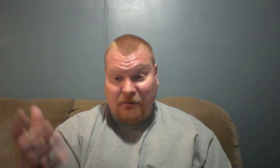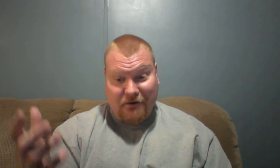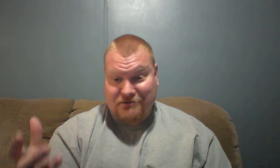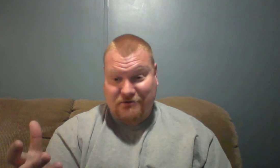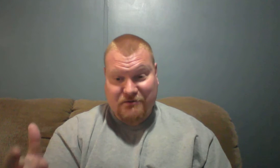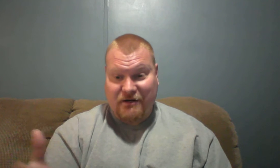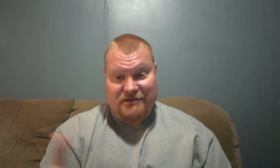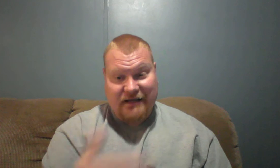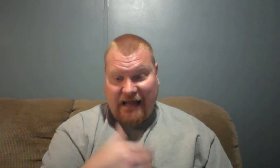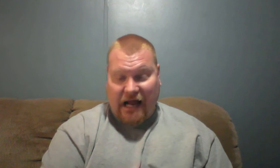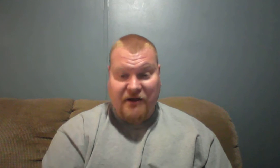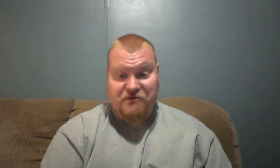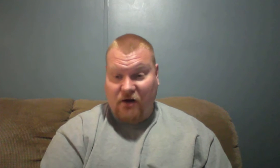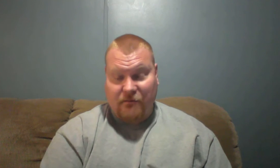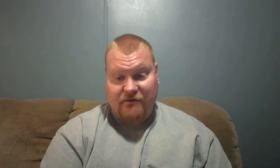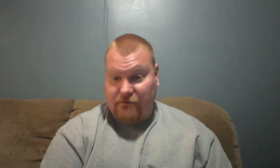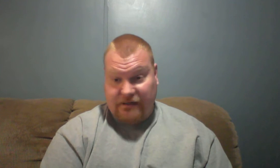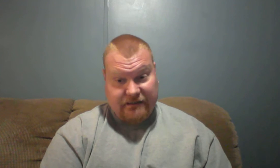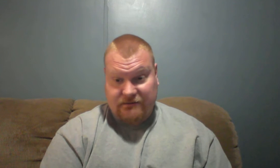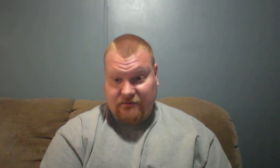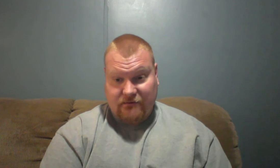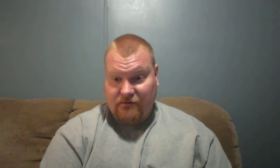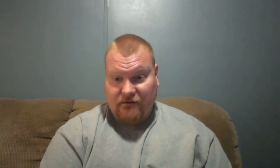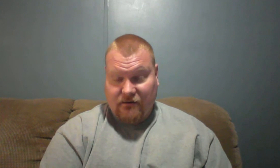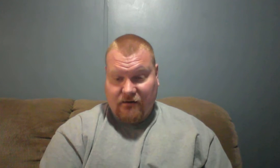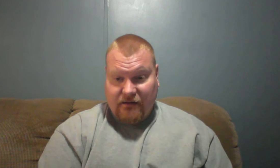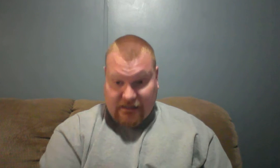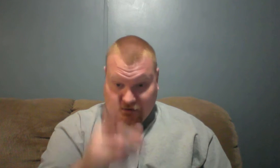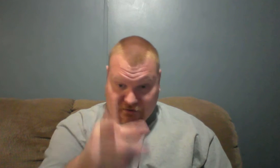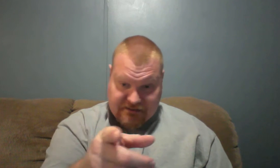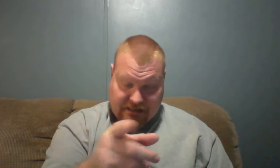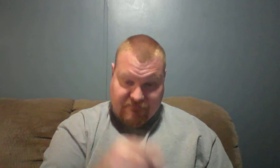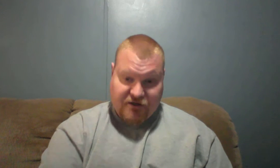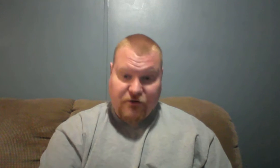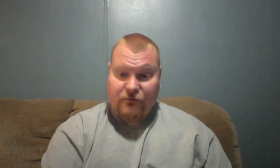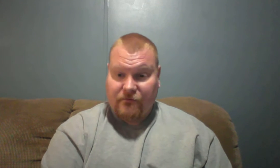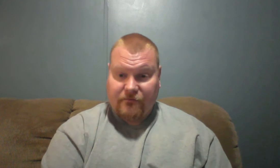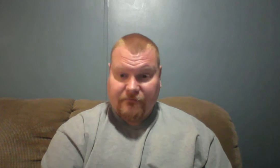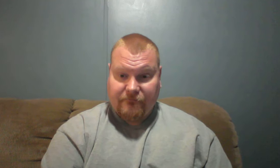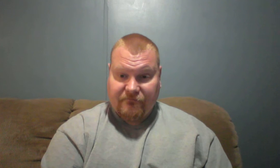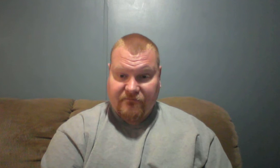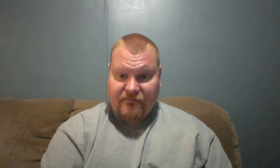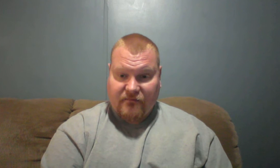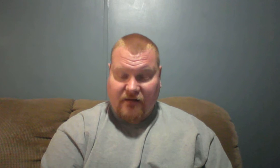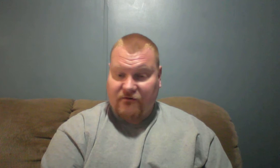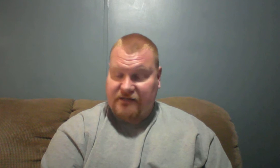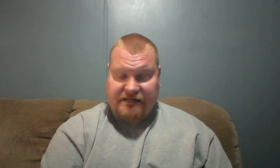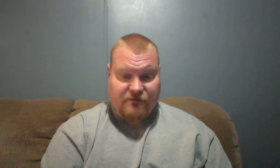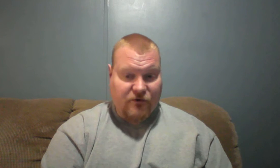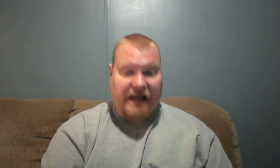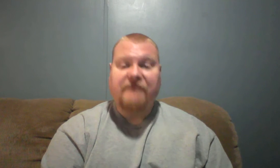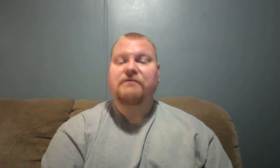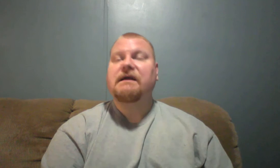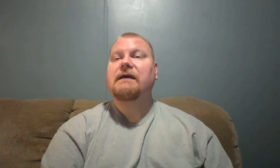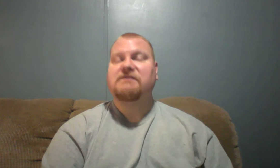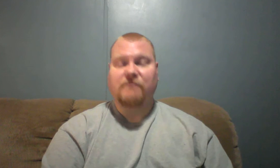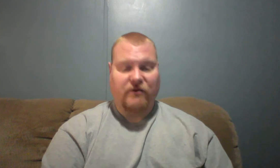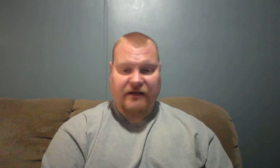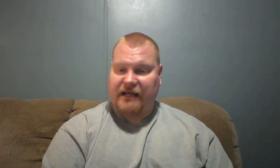personal experience how He's brought me through things. And He'll do the same for you. I've heard testimony after testimony. You can't